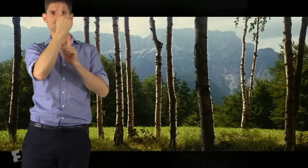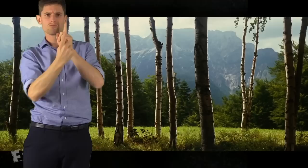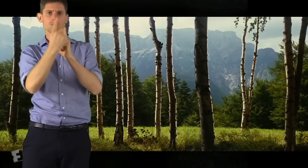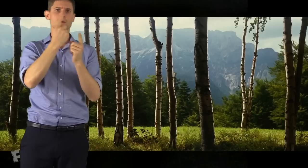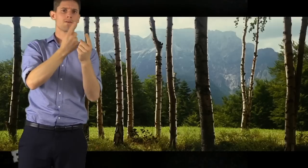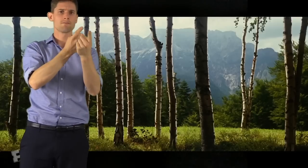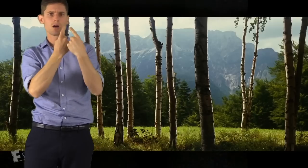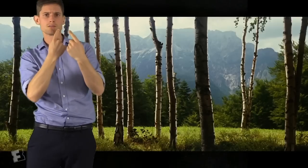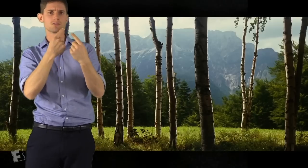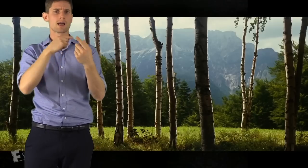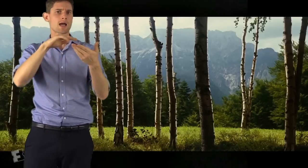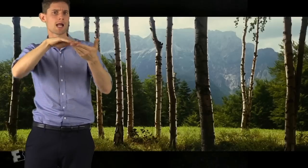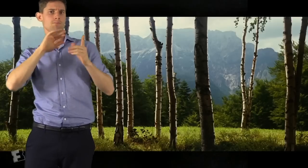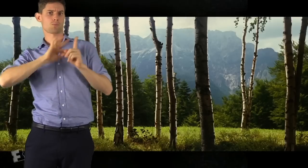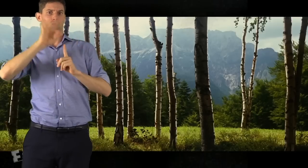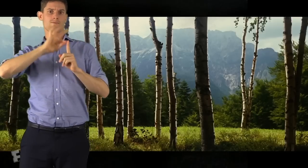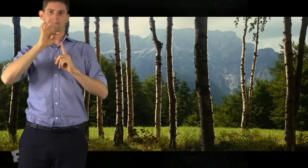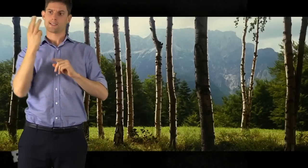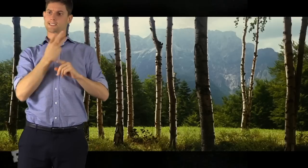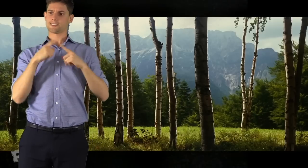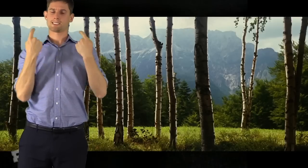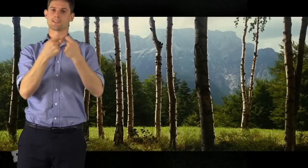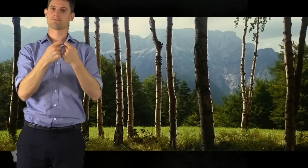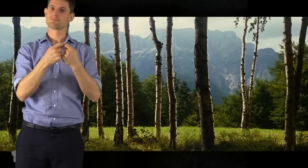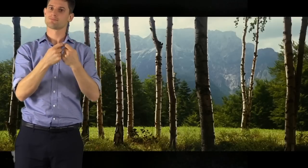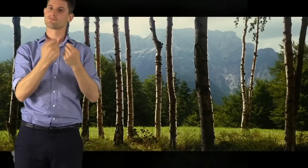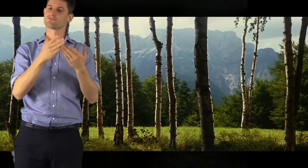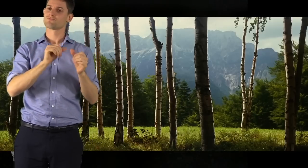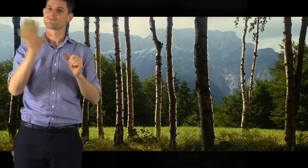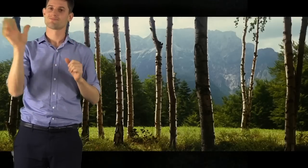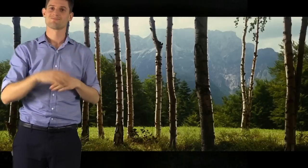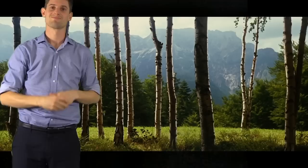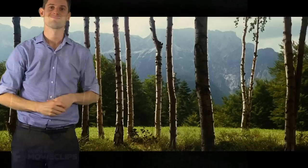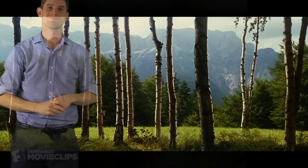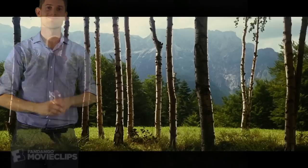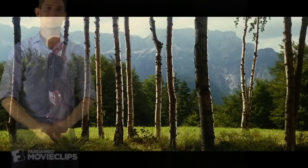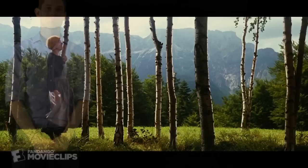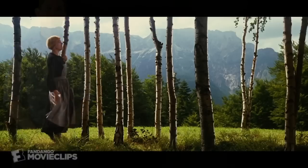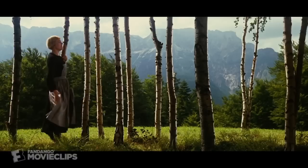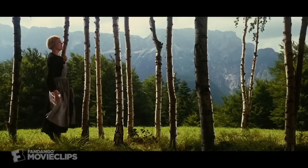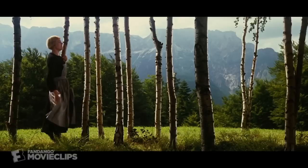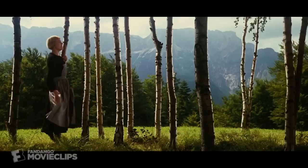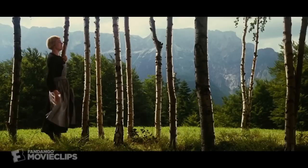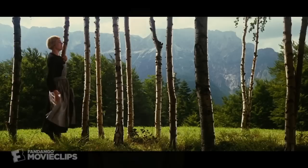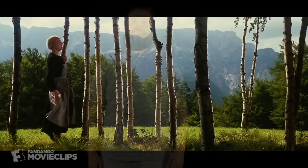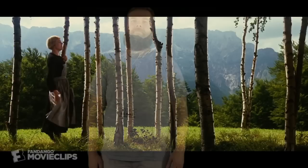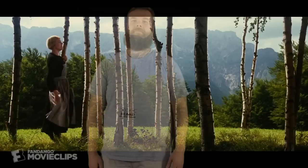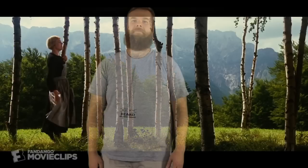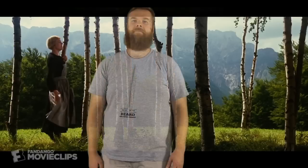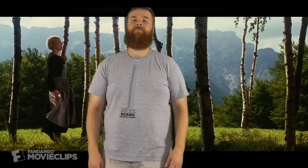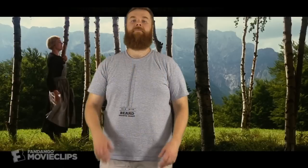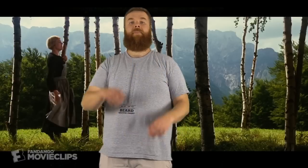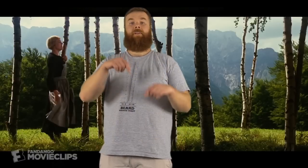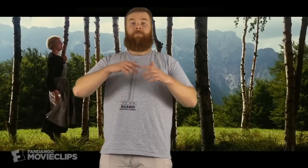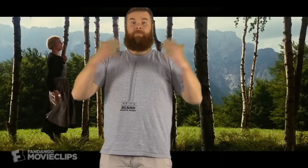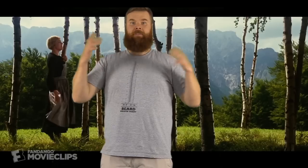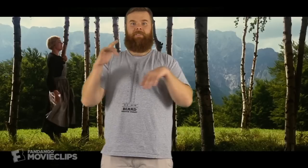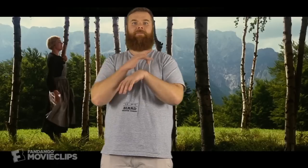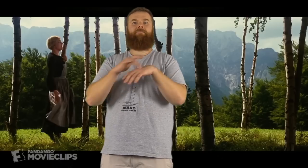with